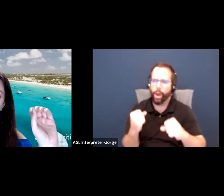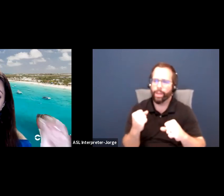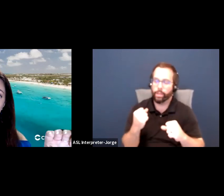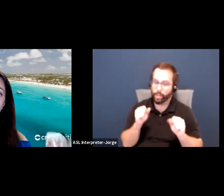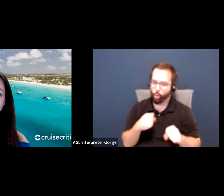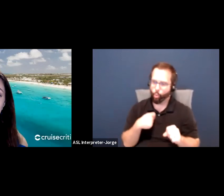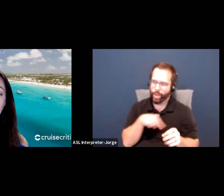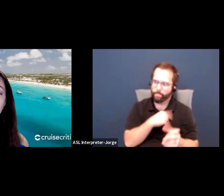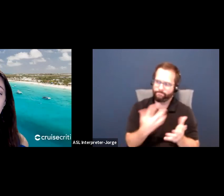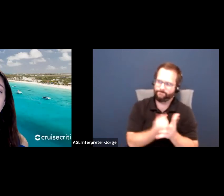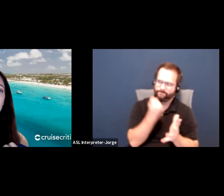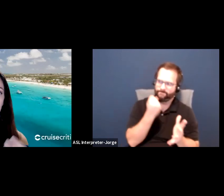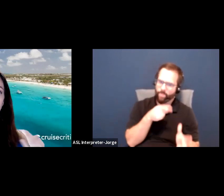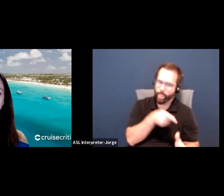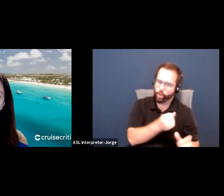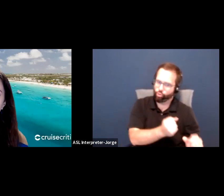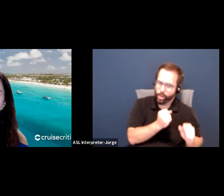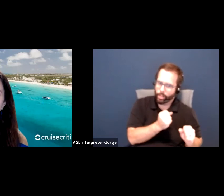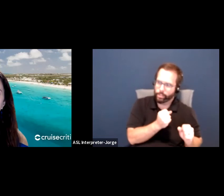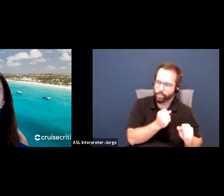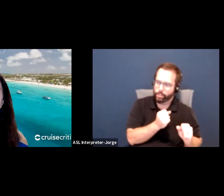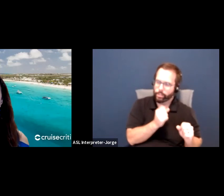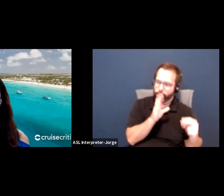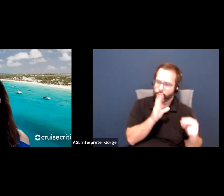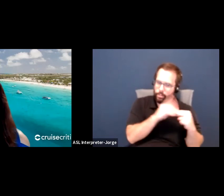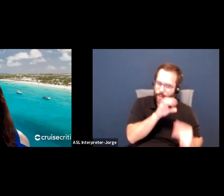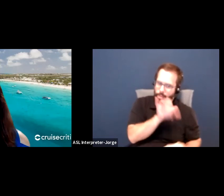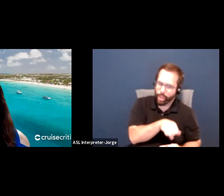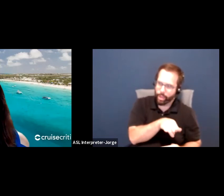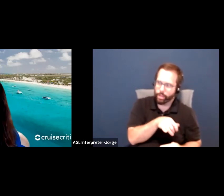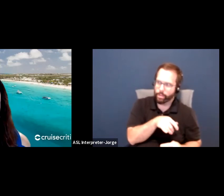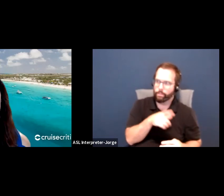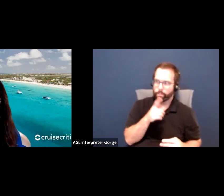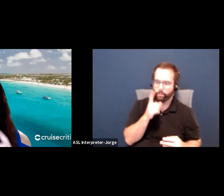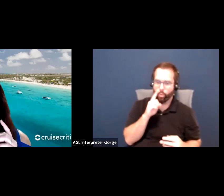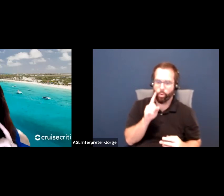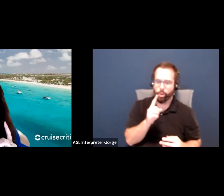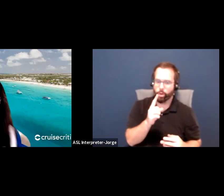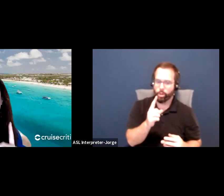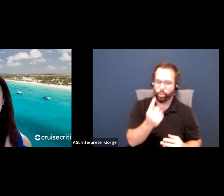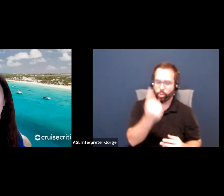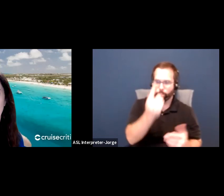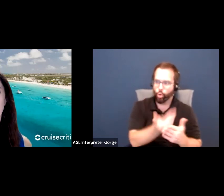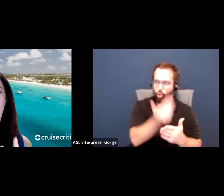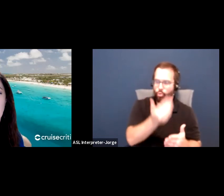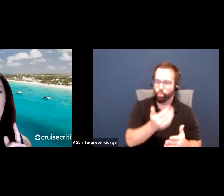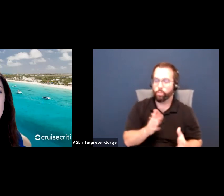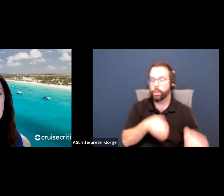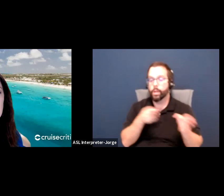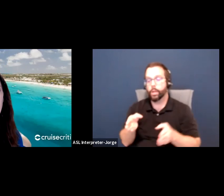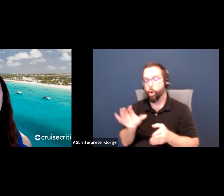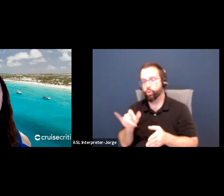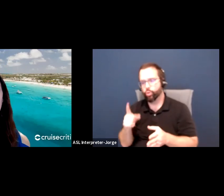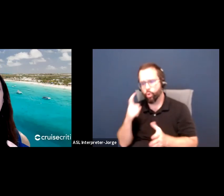as we start something new or try to build something. And then we want to determine what the potential threats might